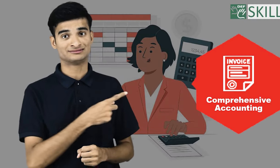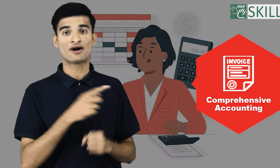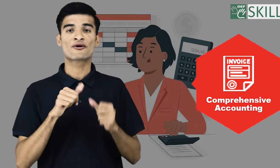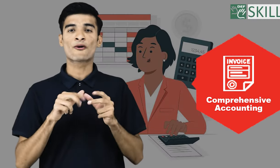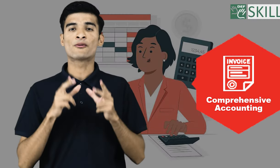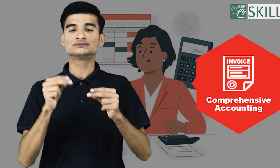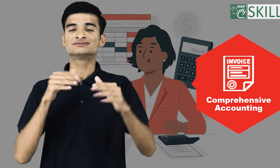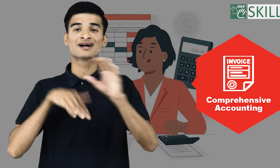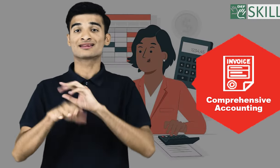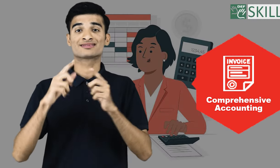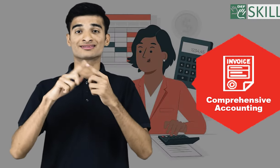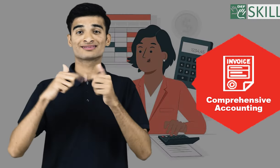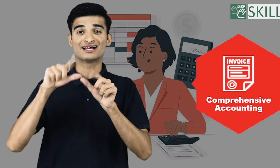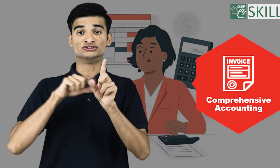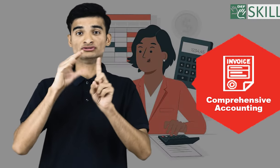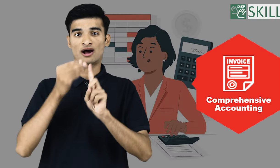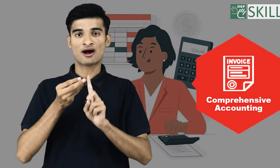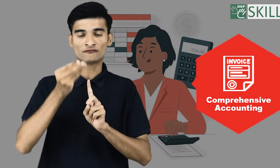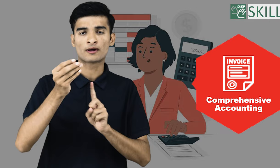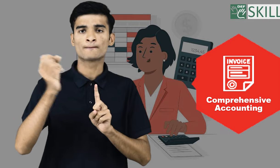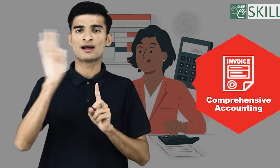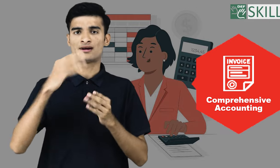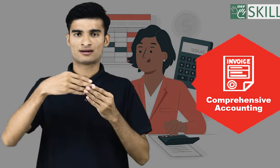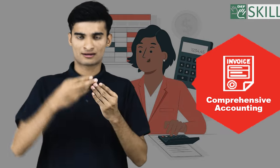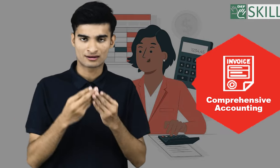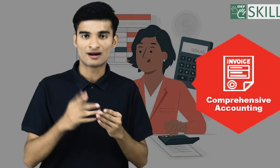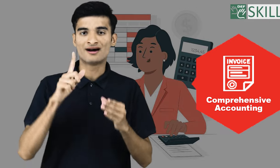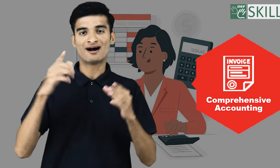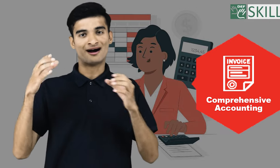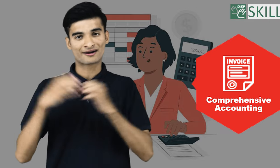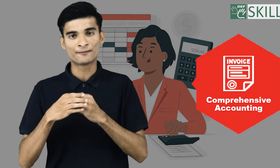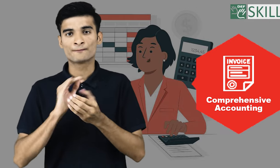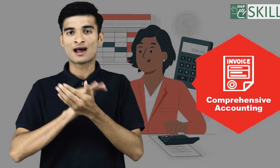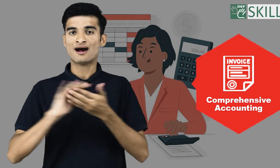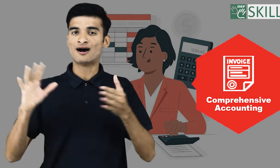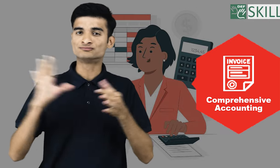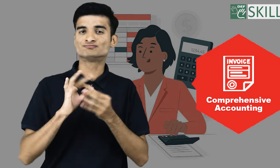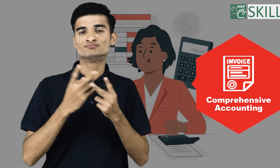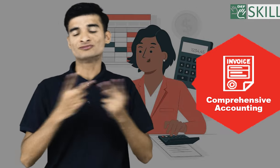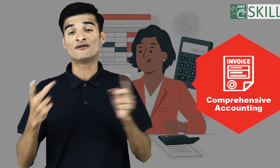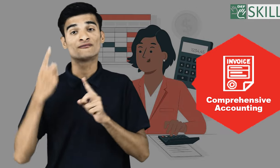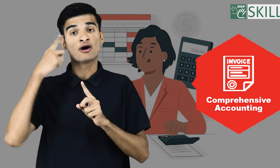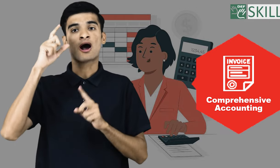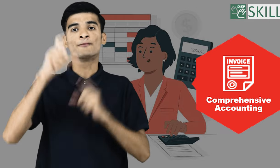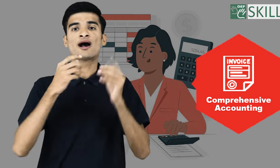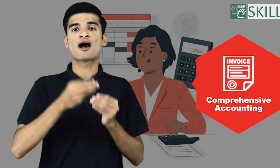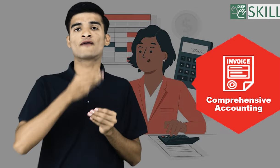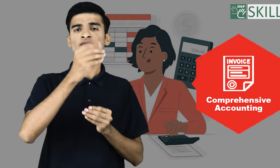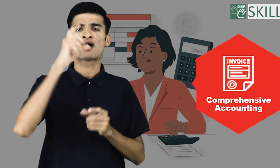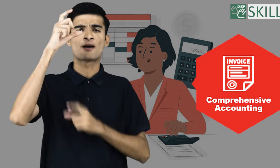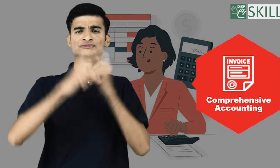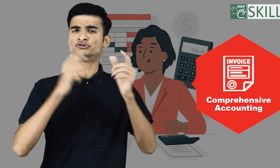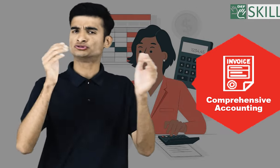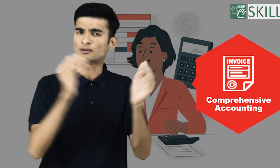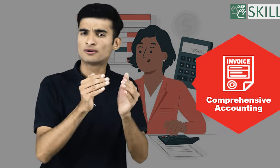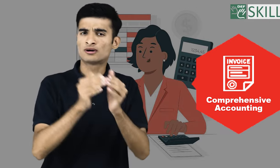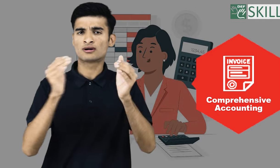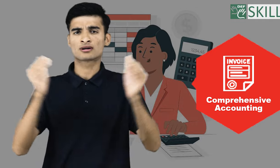Comprehensive accounting. Tally software offers accounting features including invoicing, billing, and banking reconciliation making it suitable for businesses of all